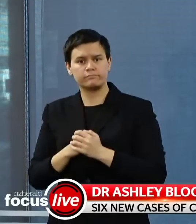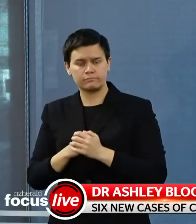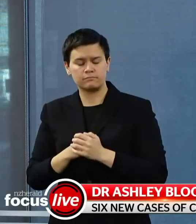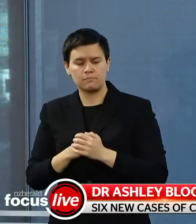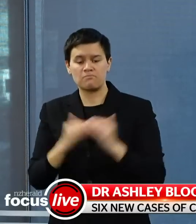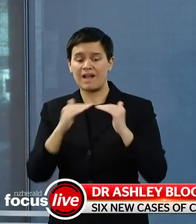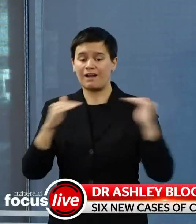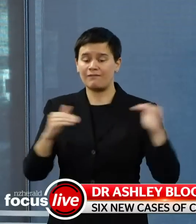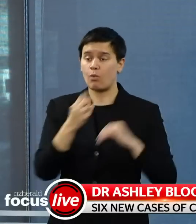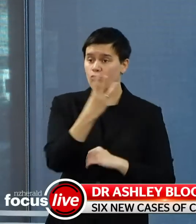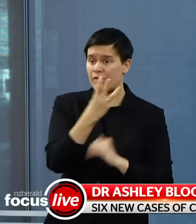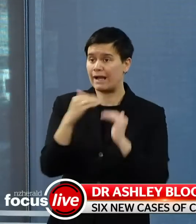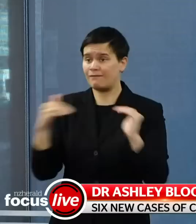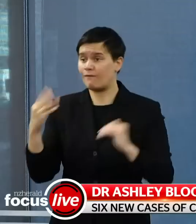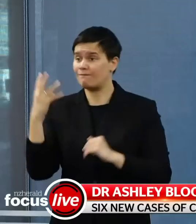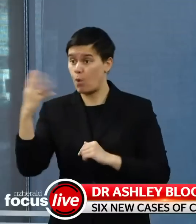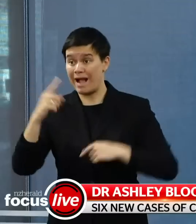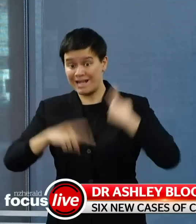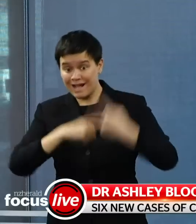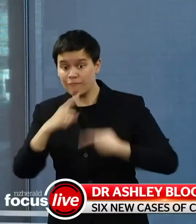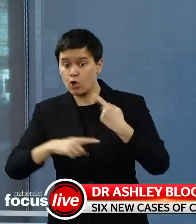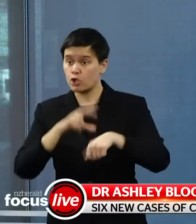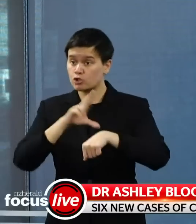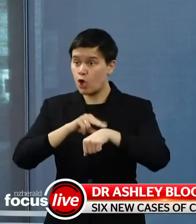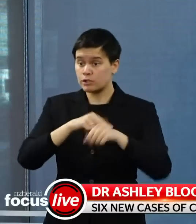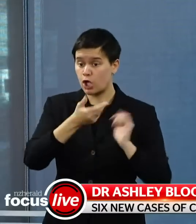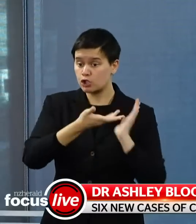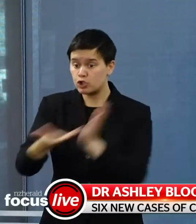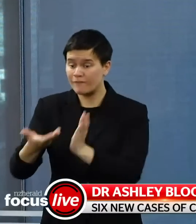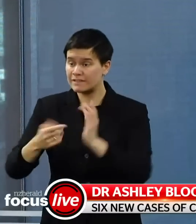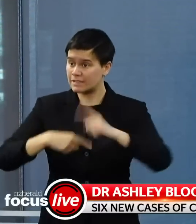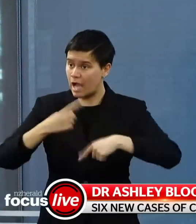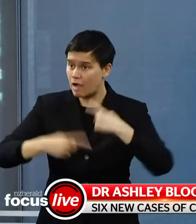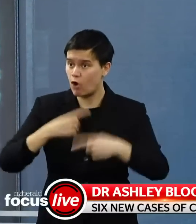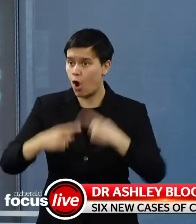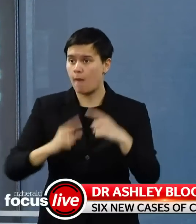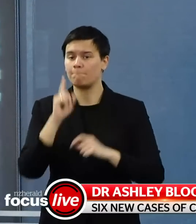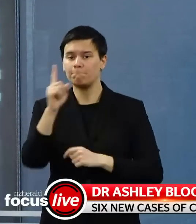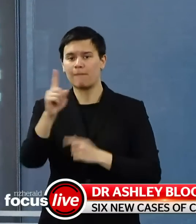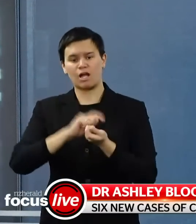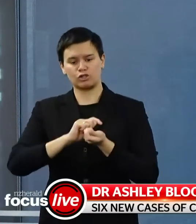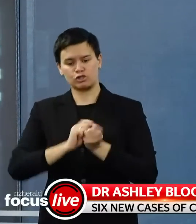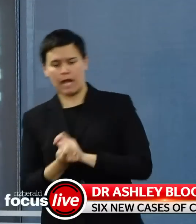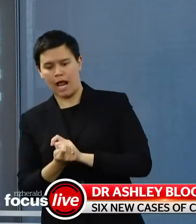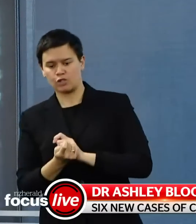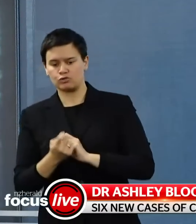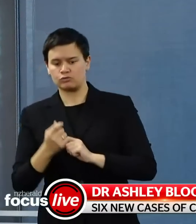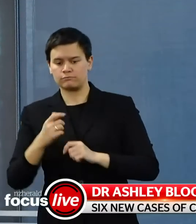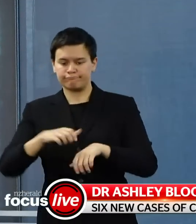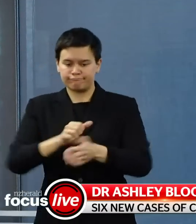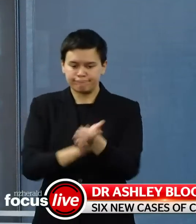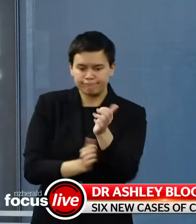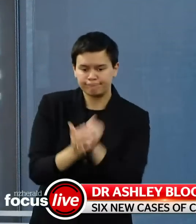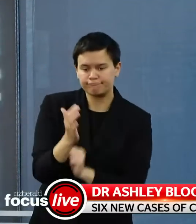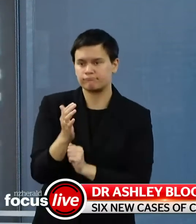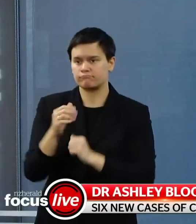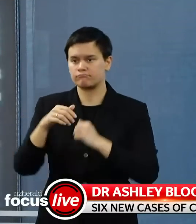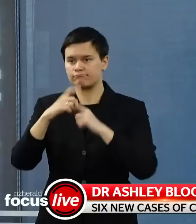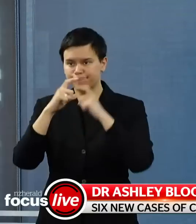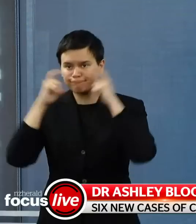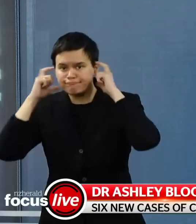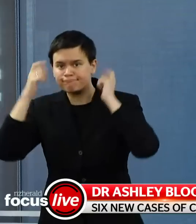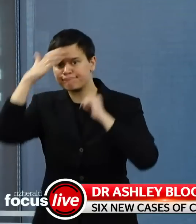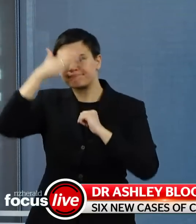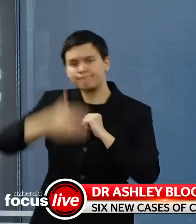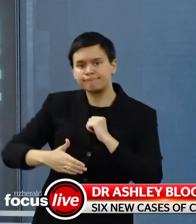alert levels three and four and to keep both themselves and their patients safe and I want to say they've got through not just